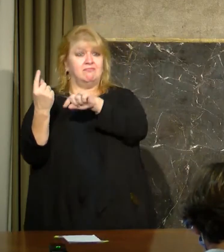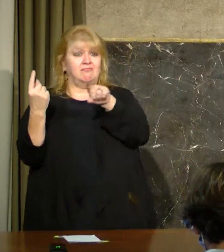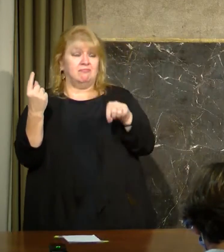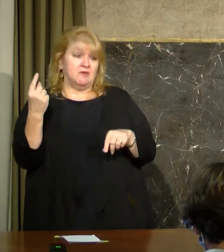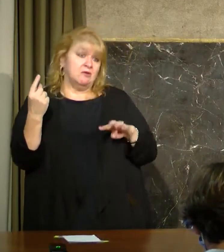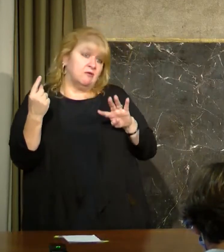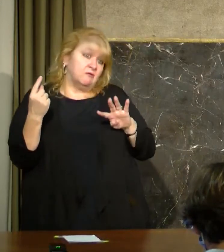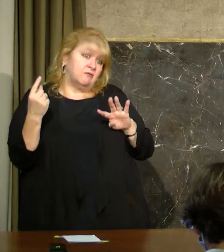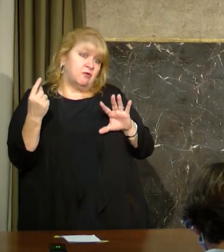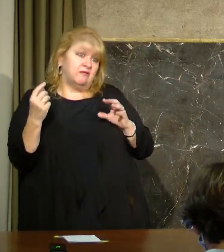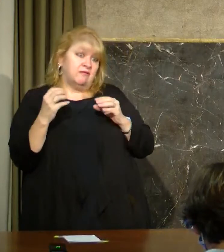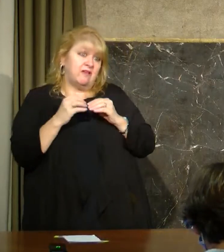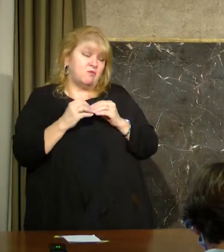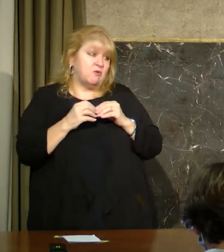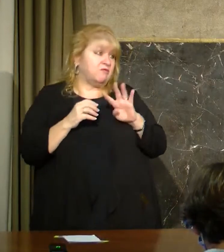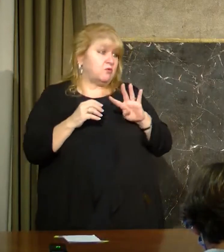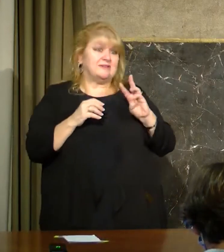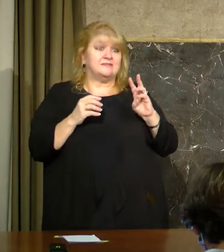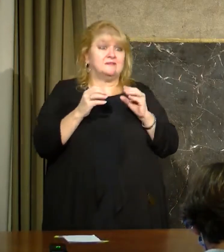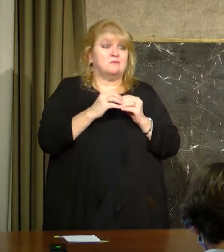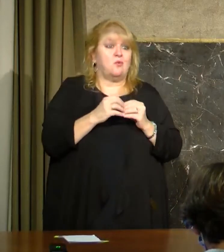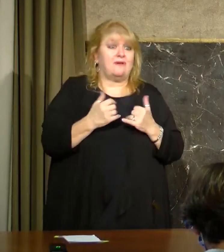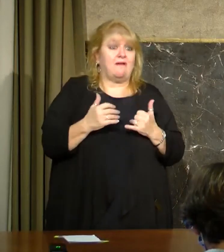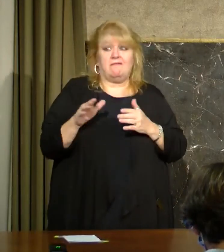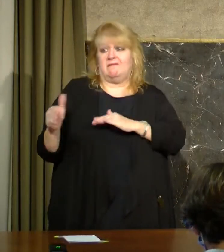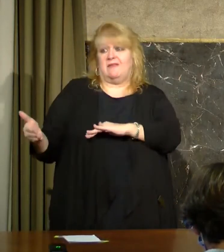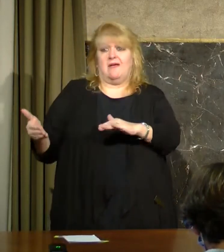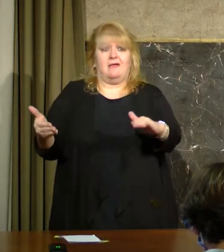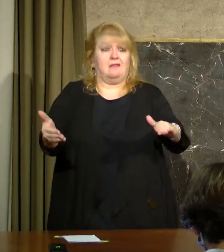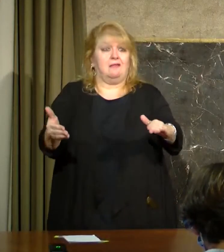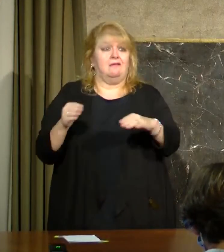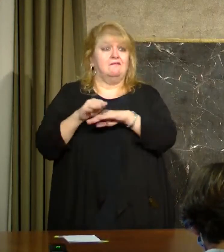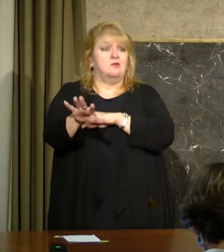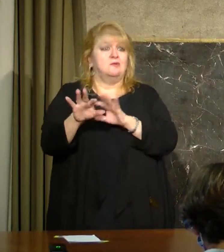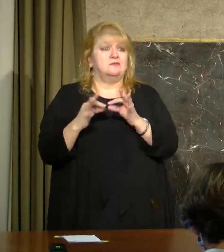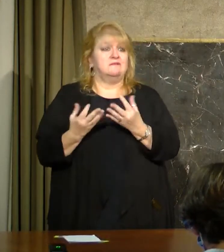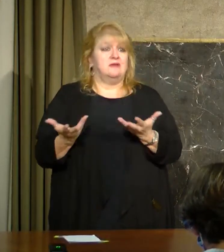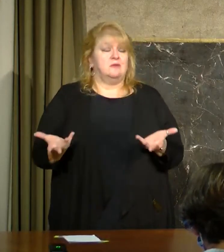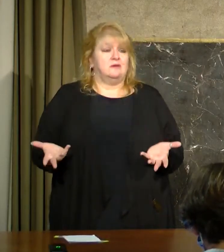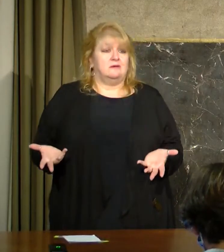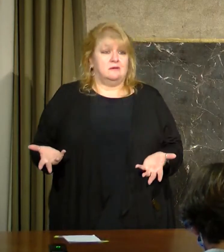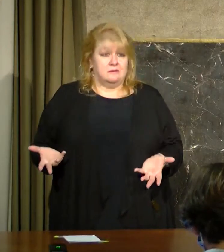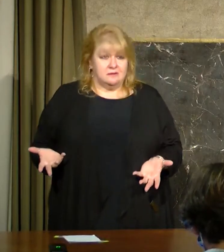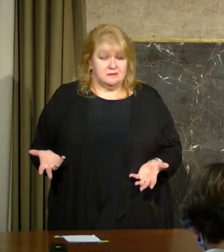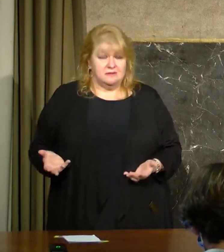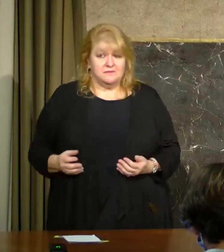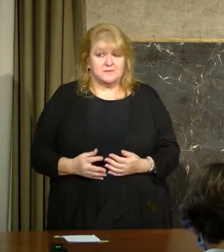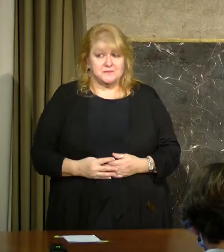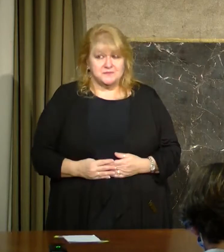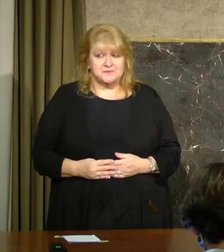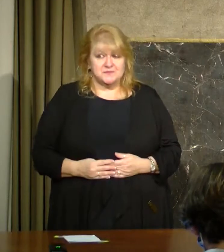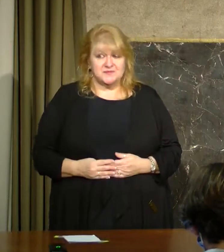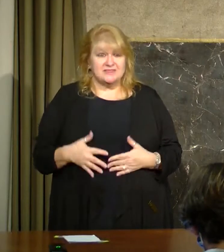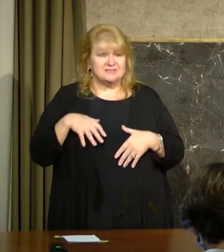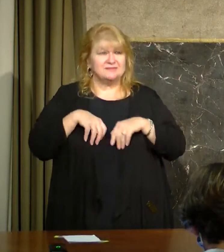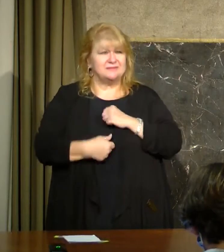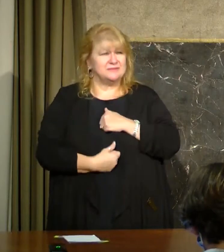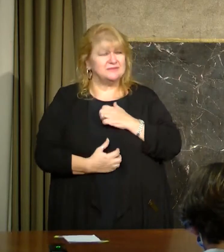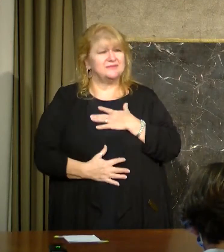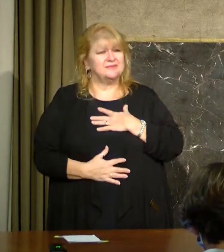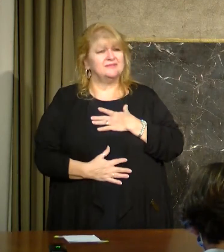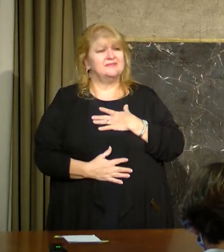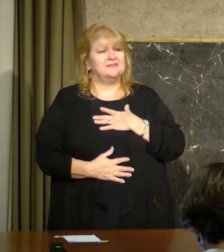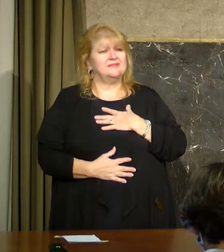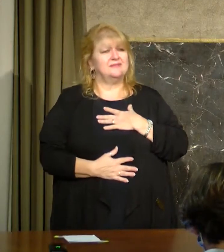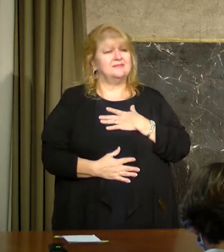from COVID that just are a little bit less well known. So, you as we go into this new year, I really would ask people to be